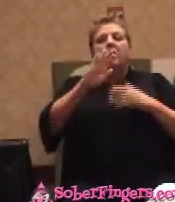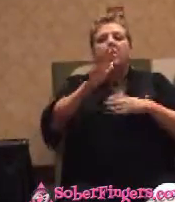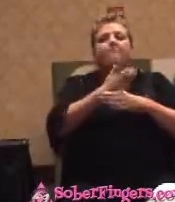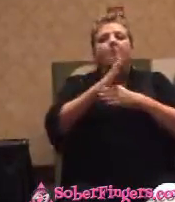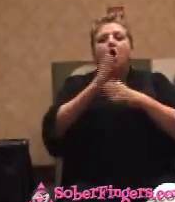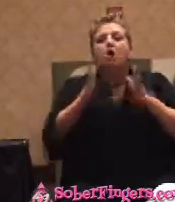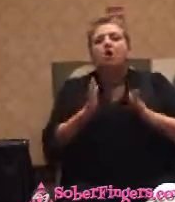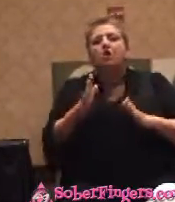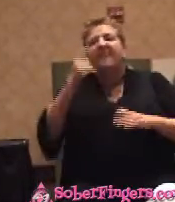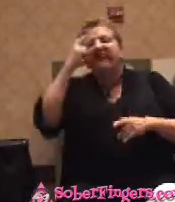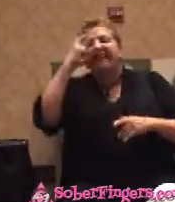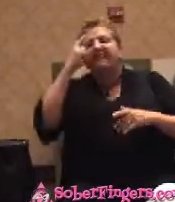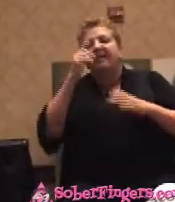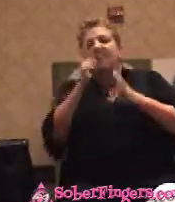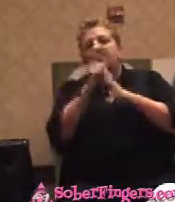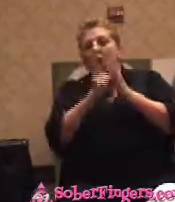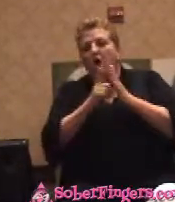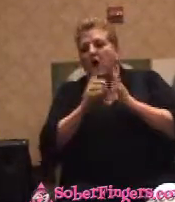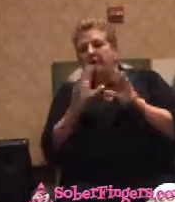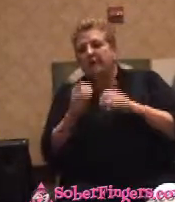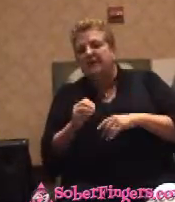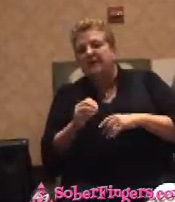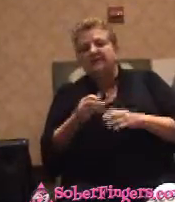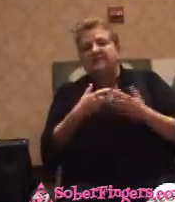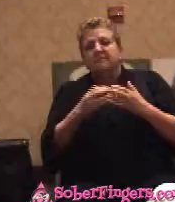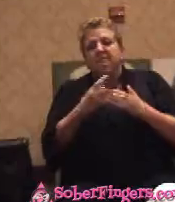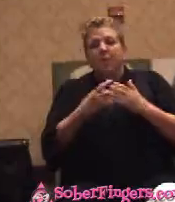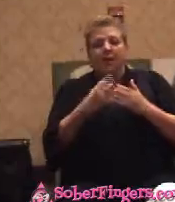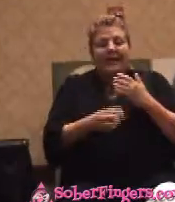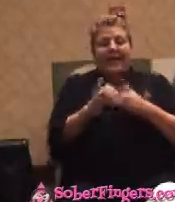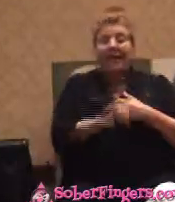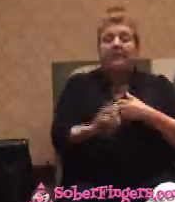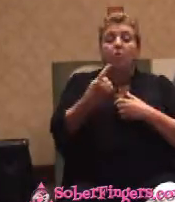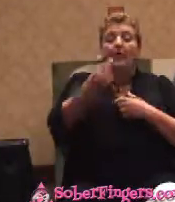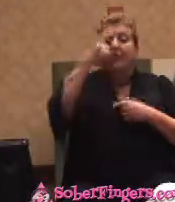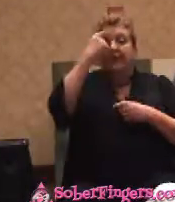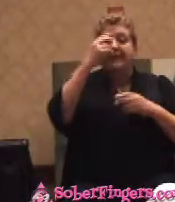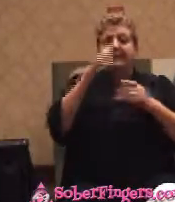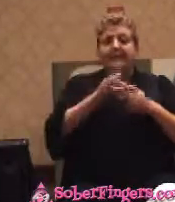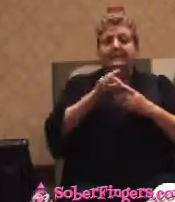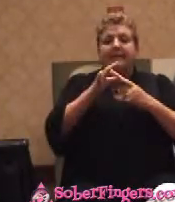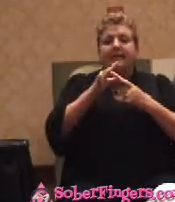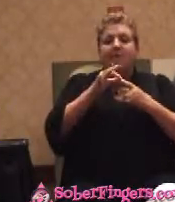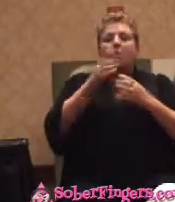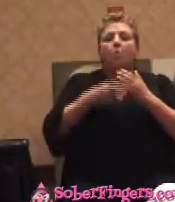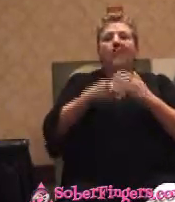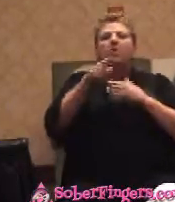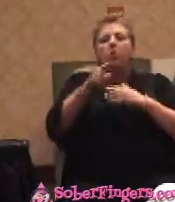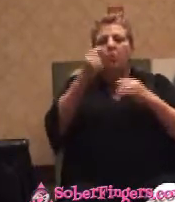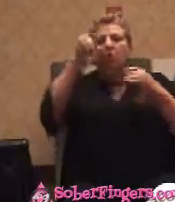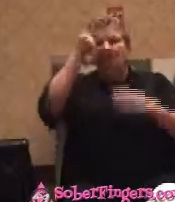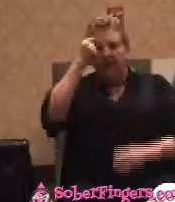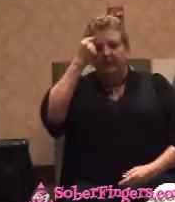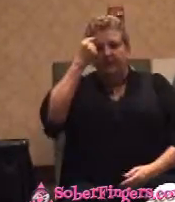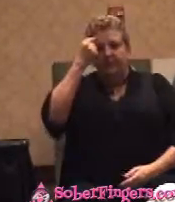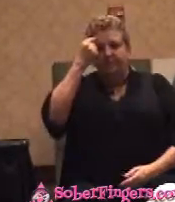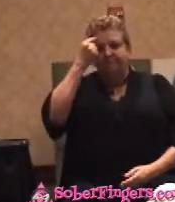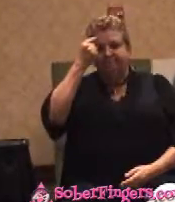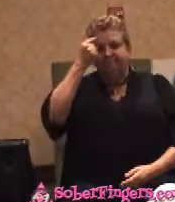in the world thinks except you. It only matters what you think. Because if you don't think